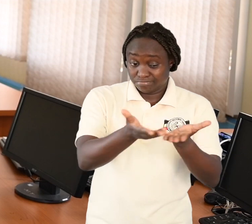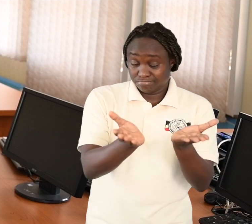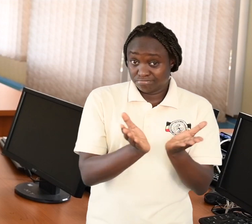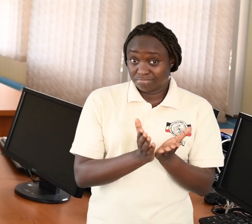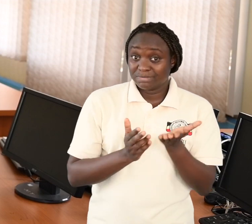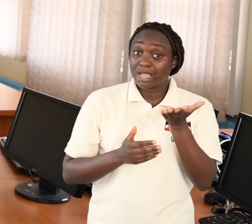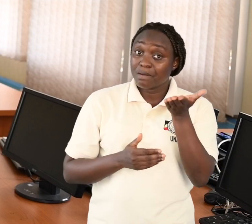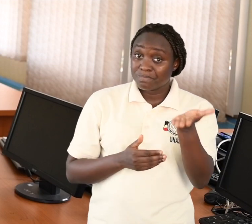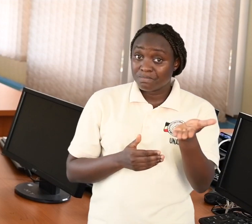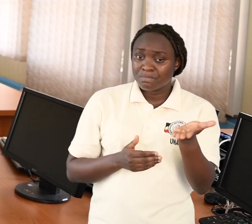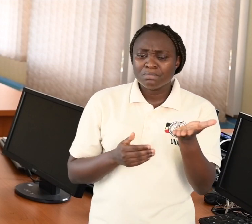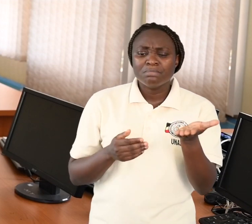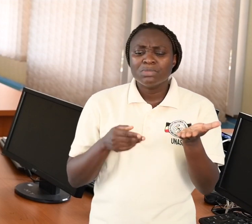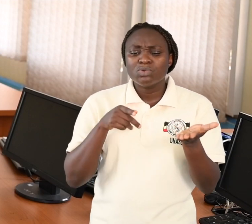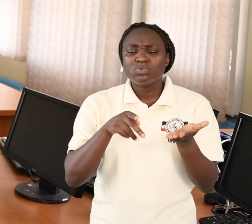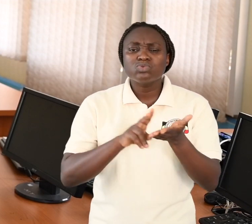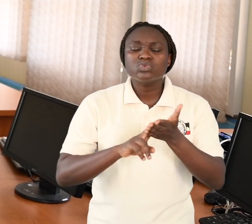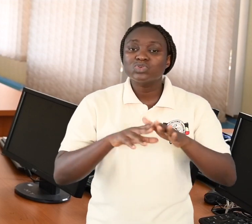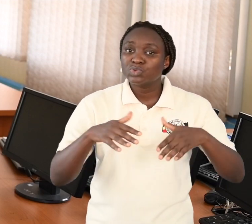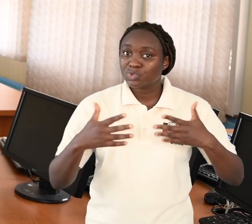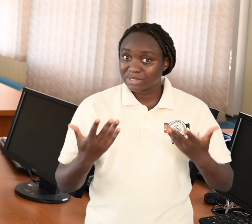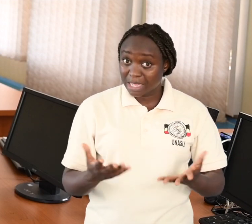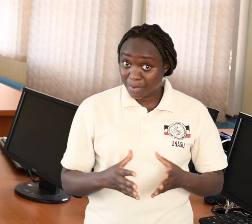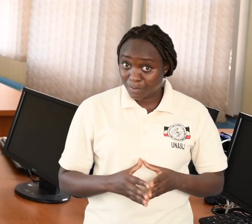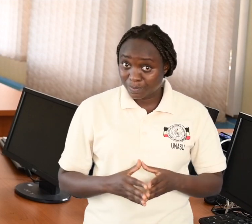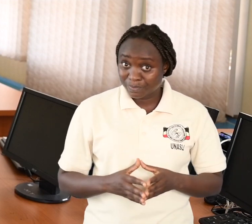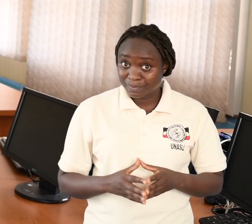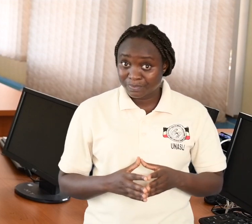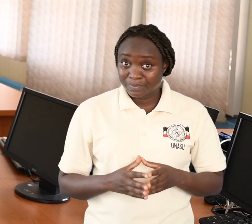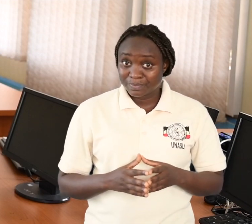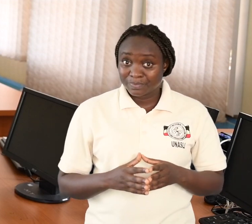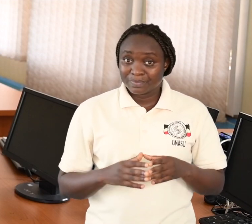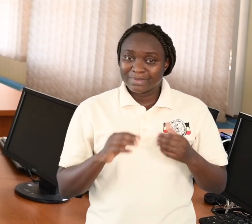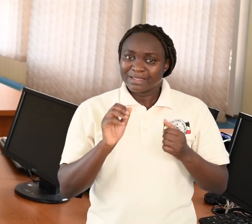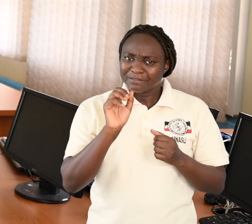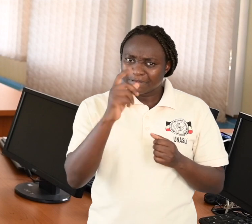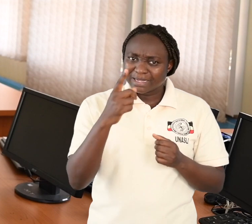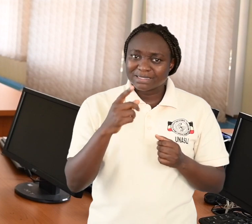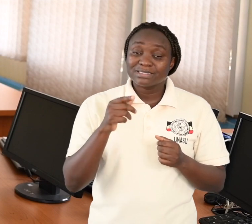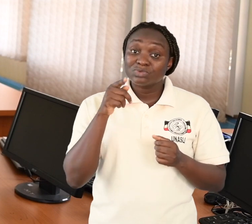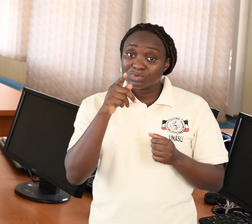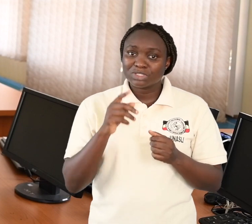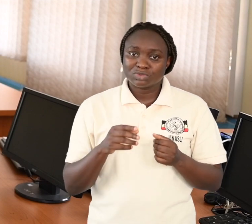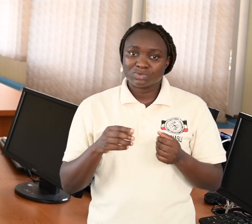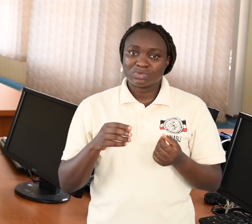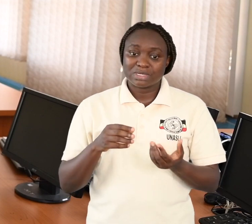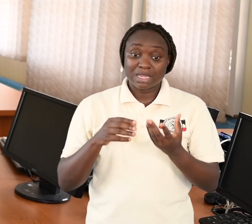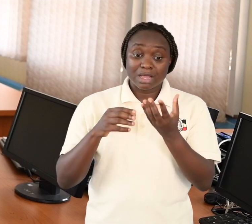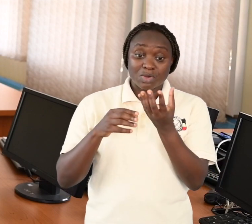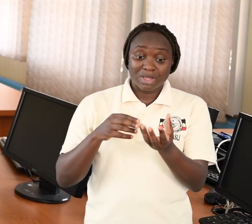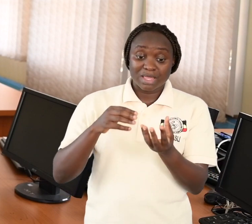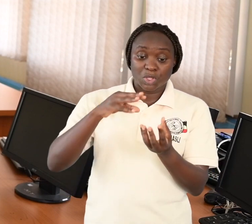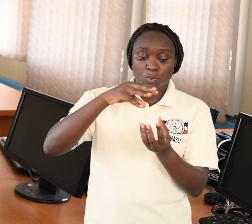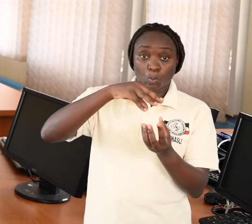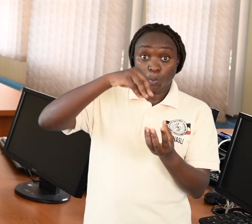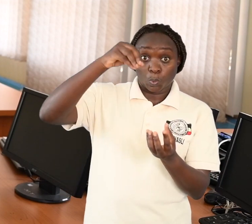How are we going to use these materials? I would like you to crack the egg open